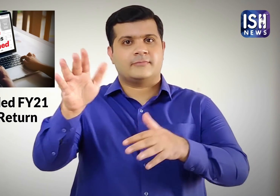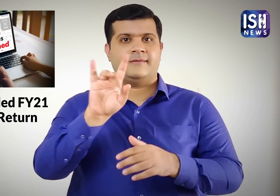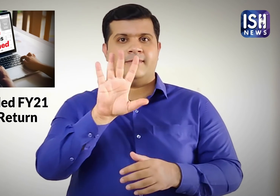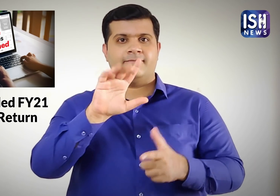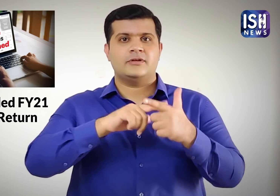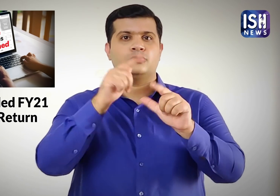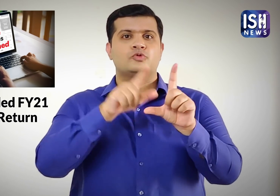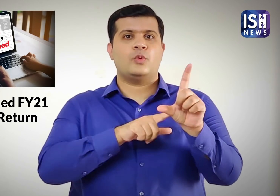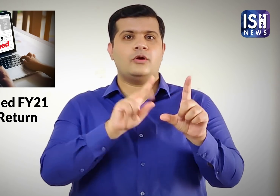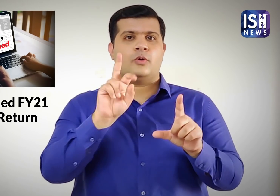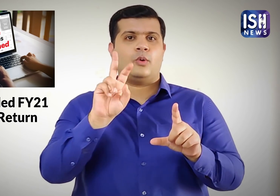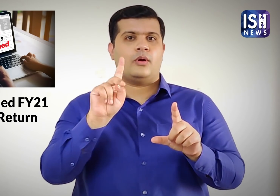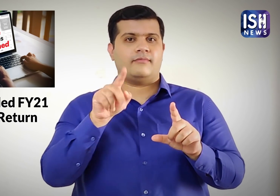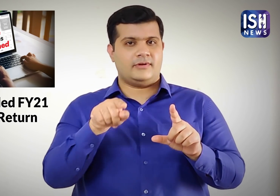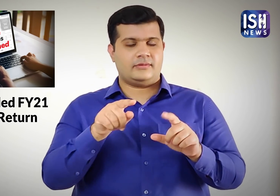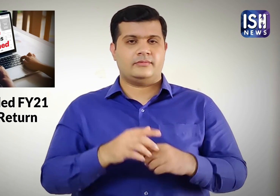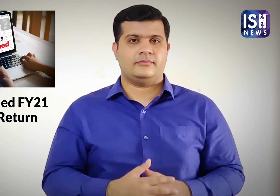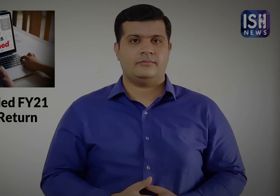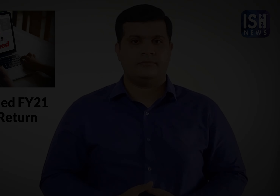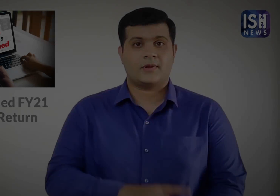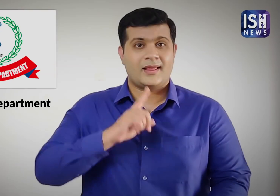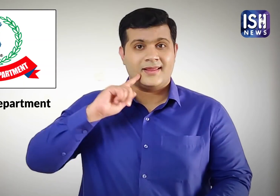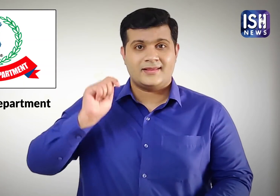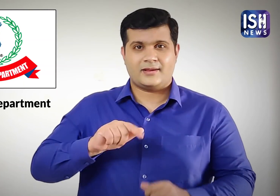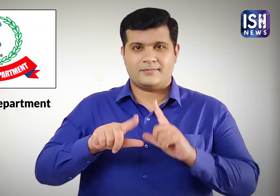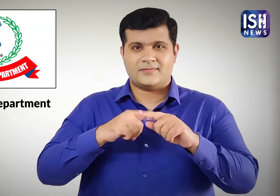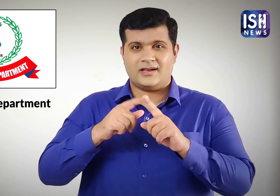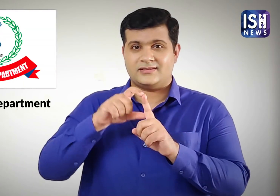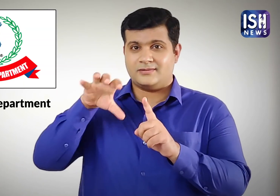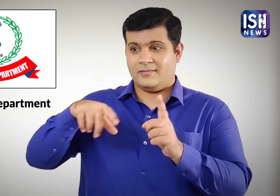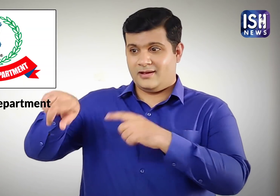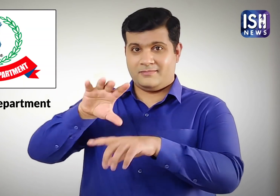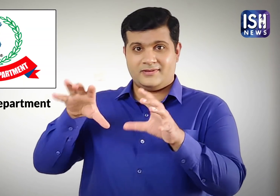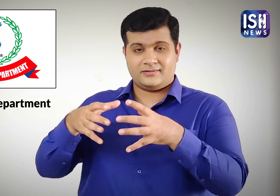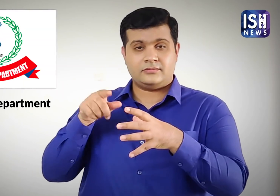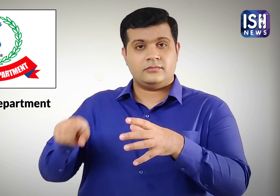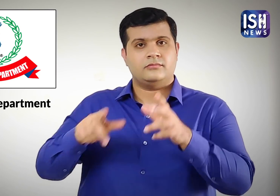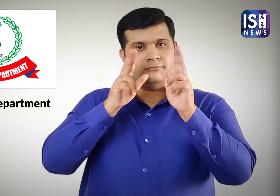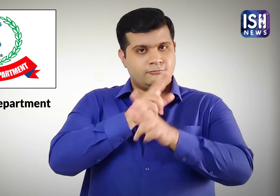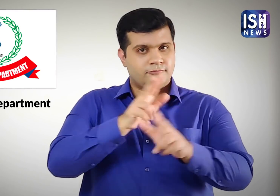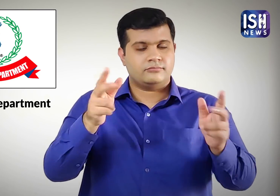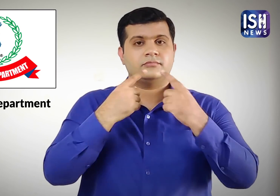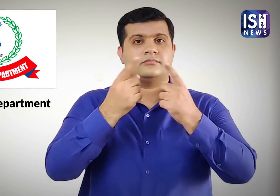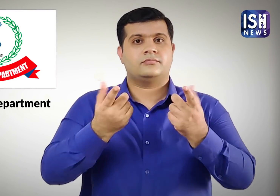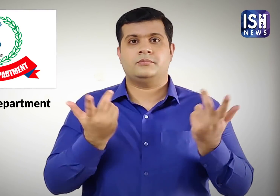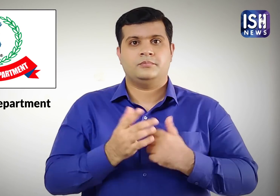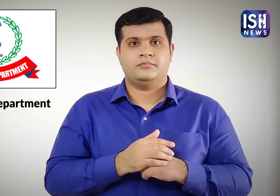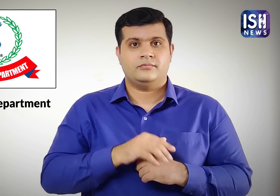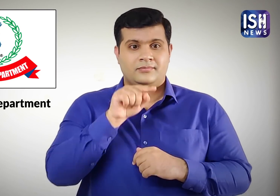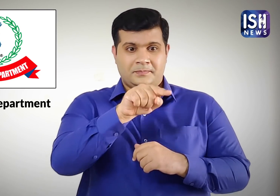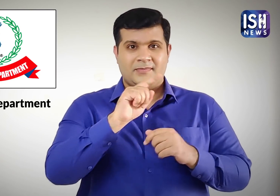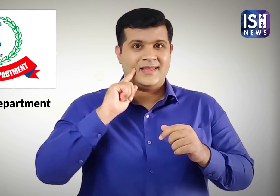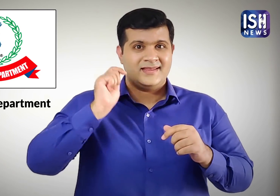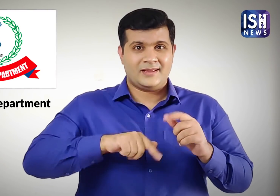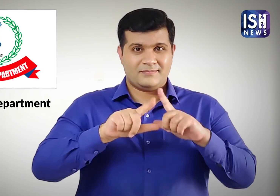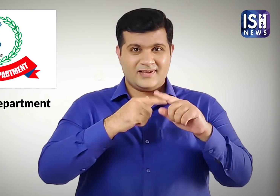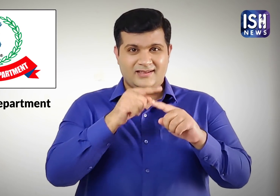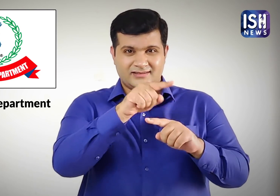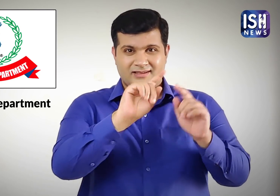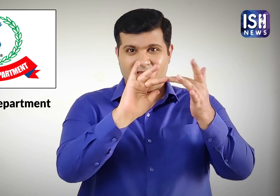It has been extended by a month to July 15th. The Income Tax Department has said the Income